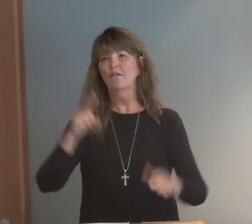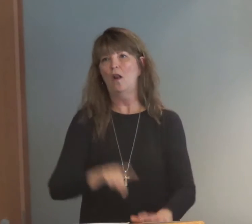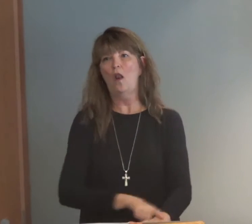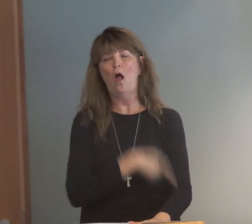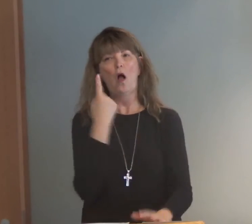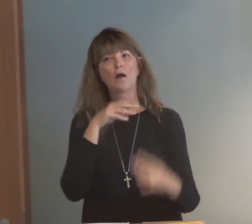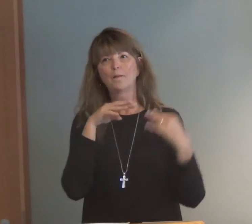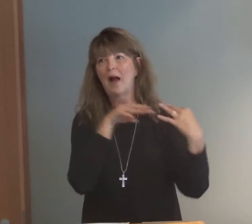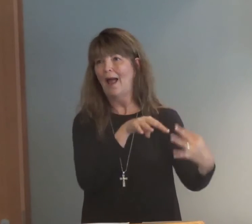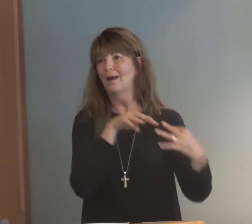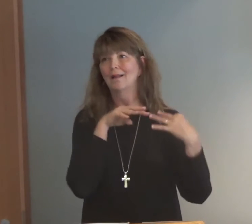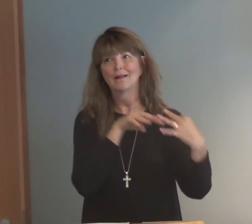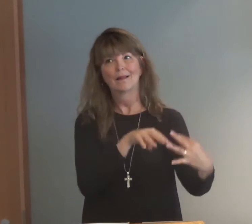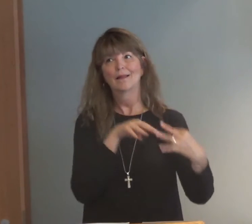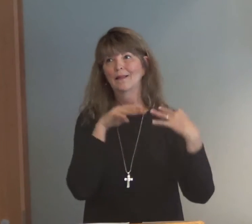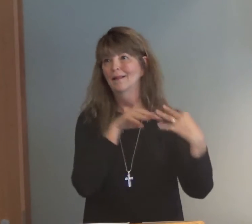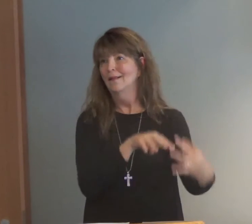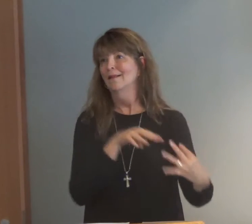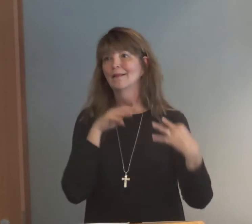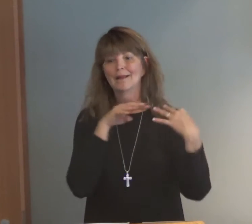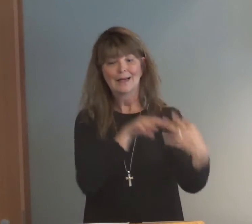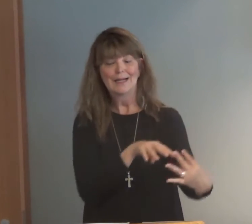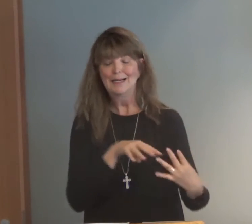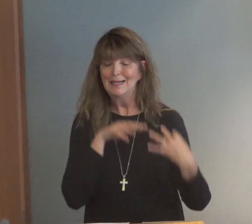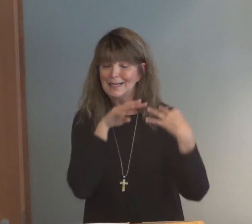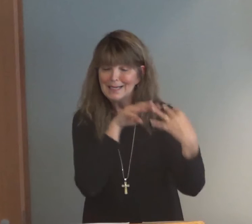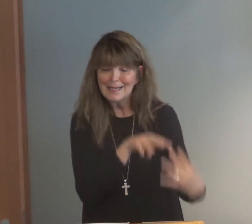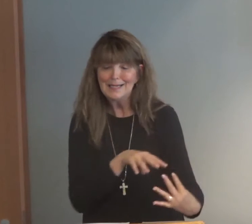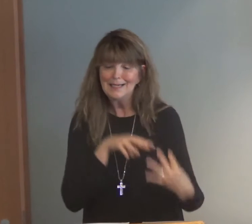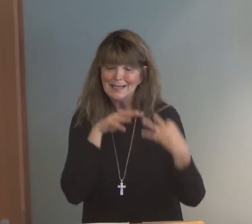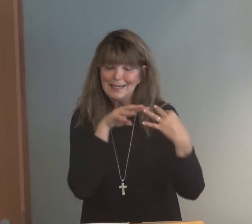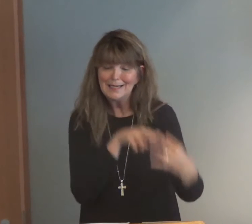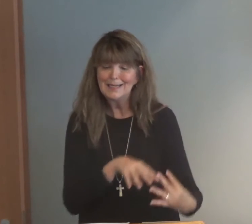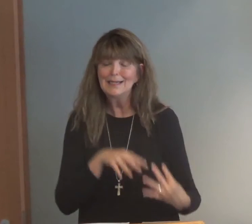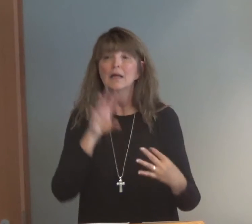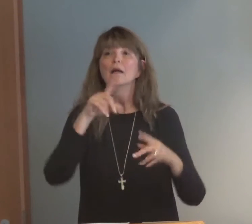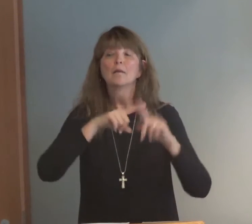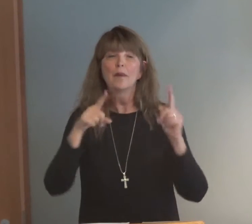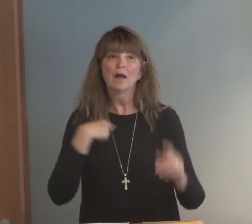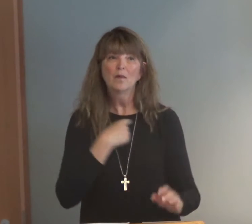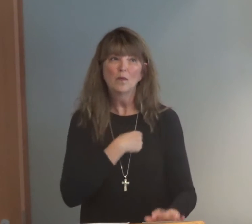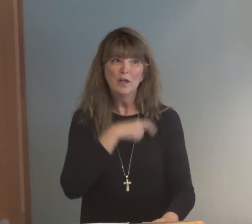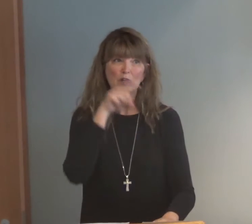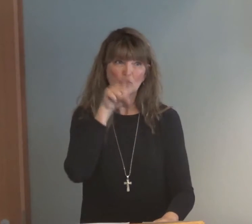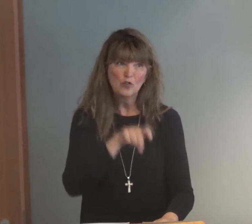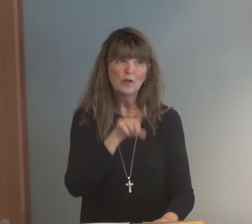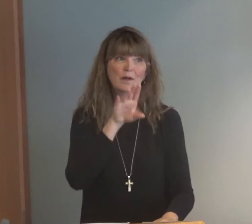change that. But the fact of life is that this will be a lifelong battle.